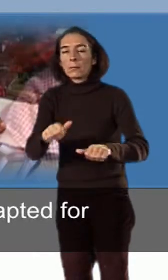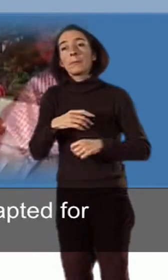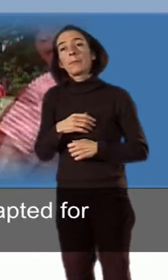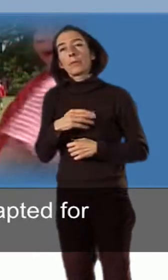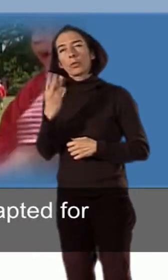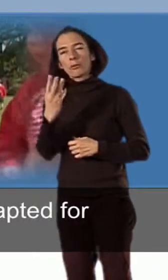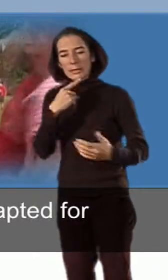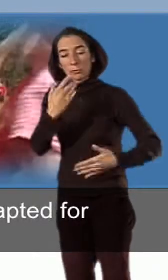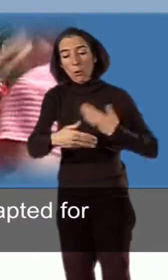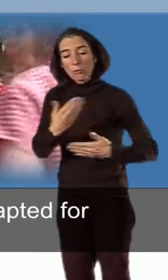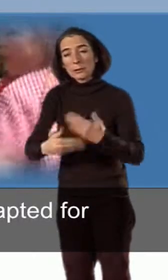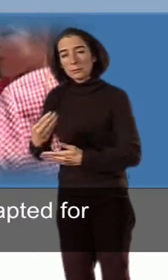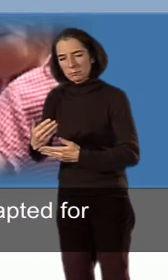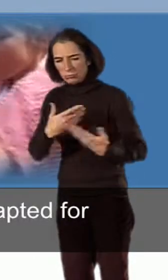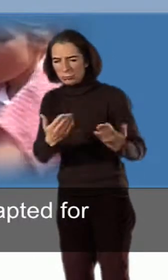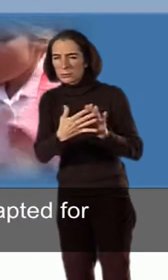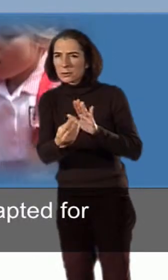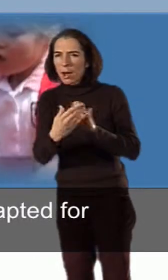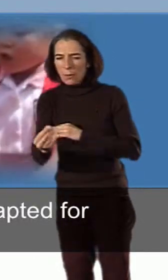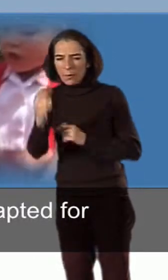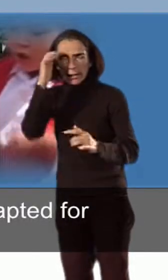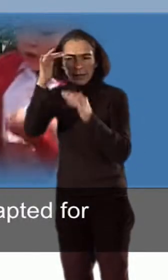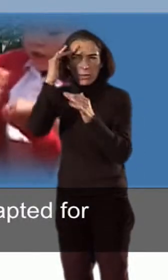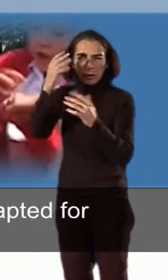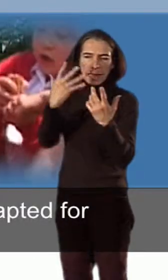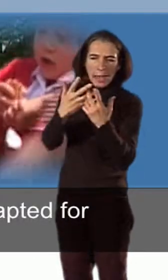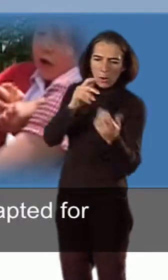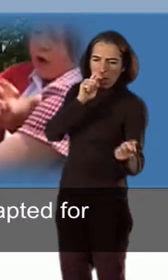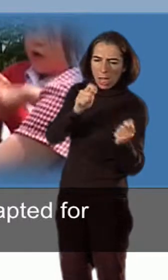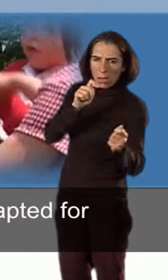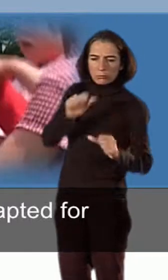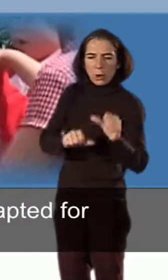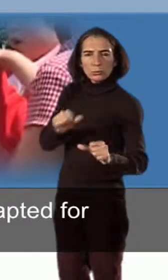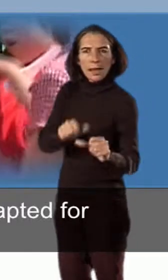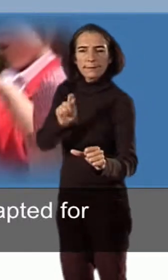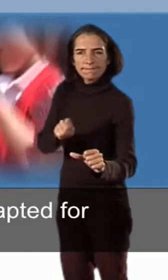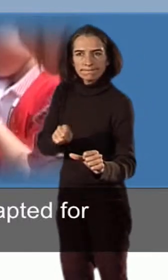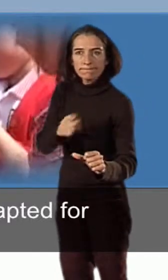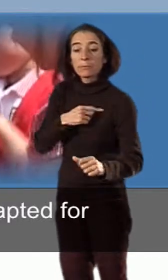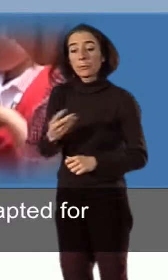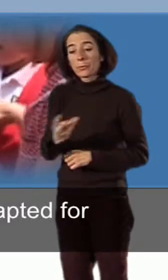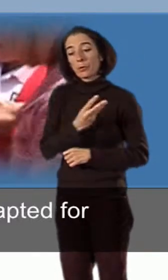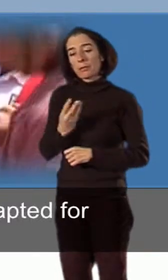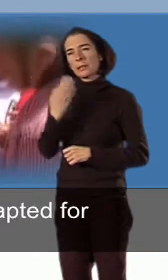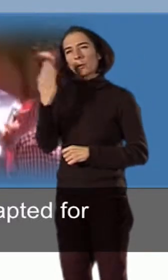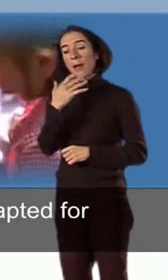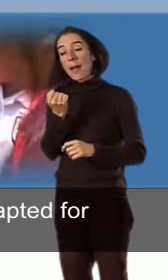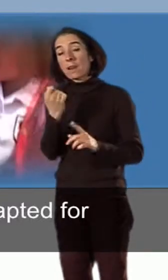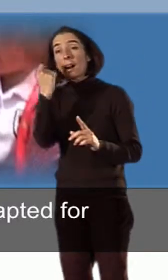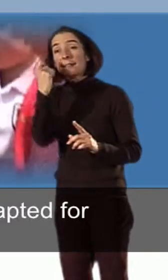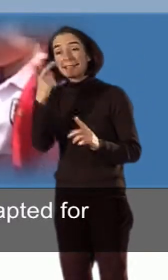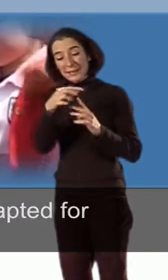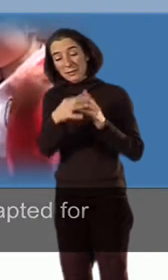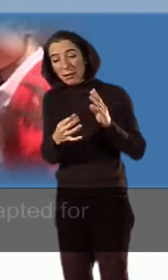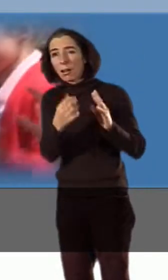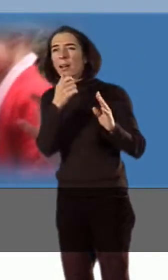ideas which are transferable or can be adapted for other settings. In houston ... ... ...